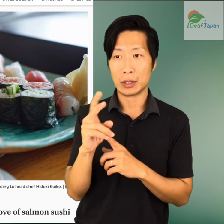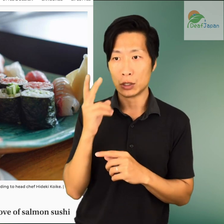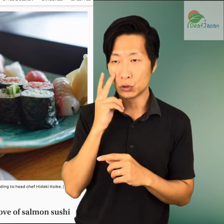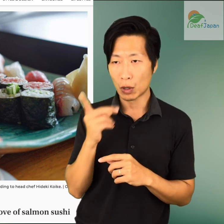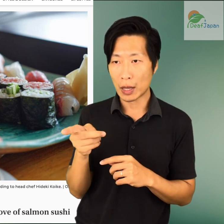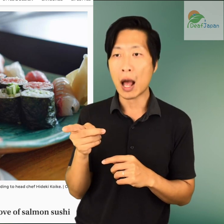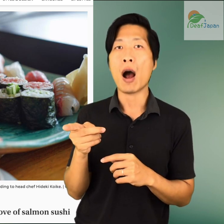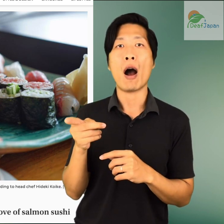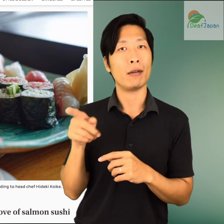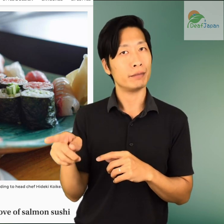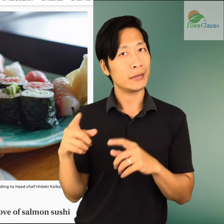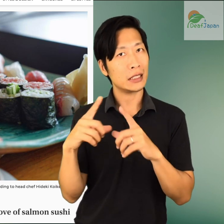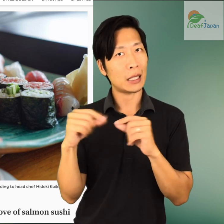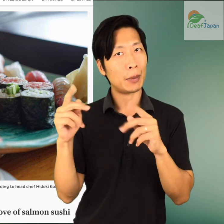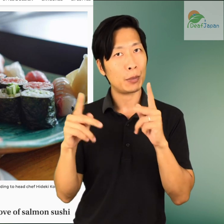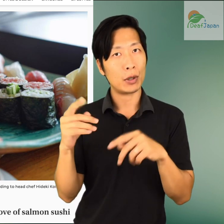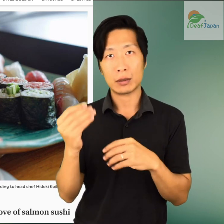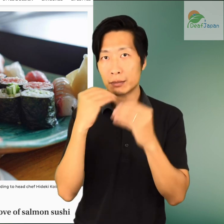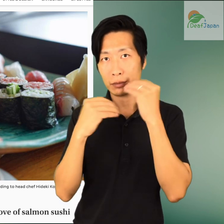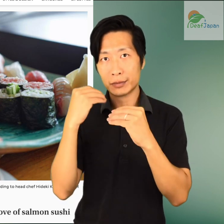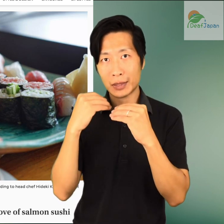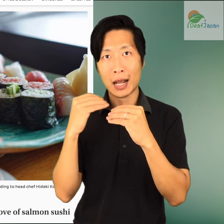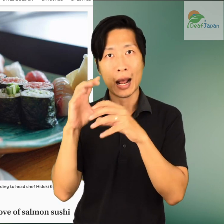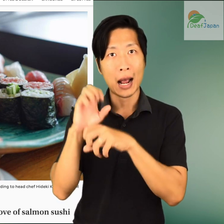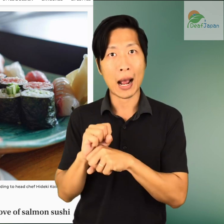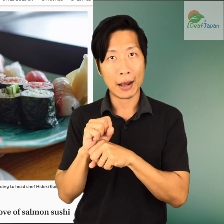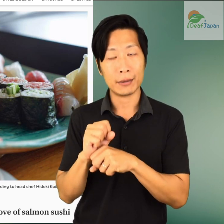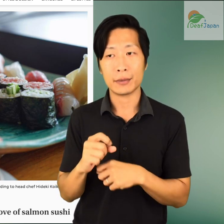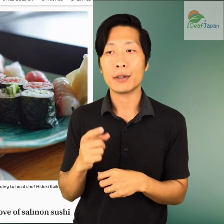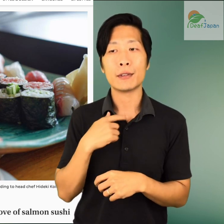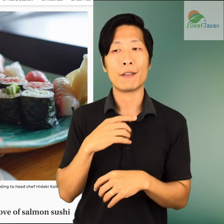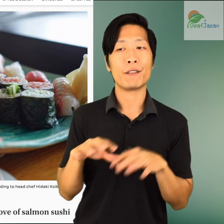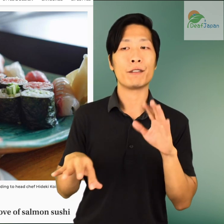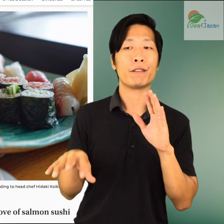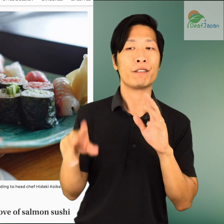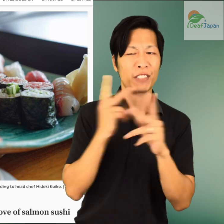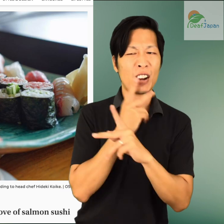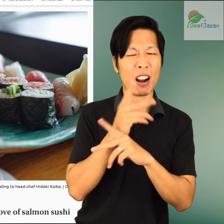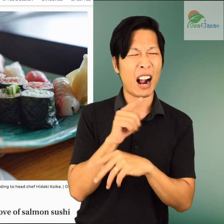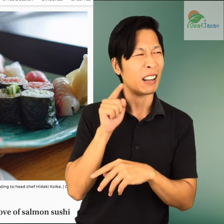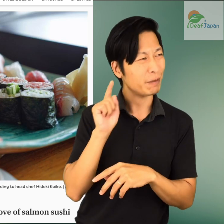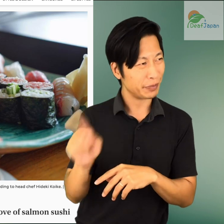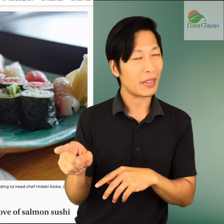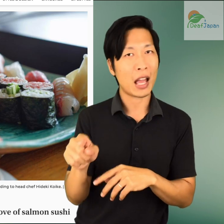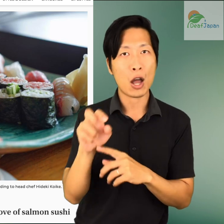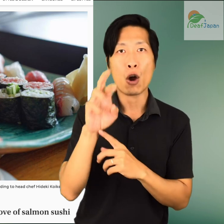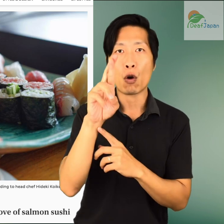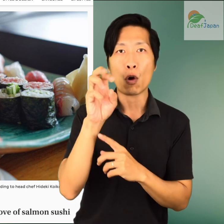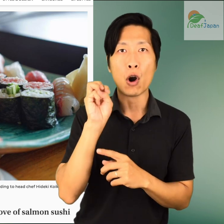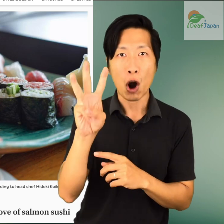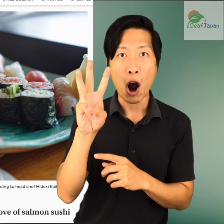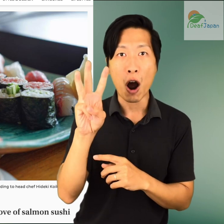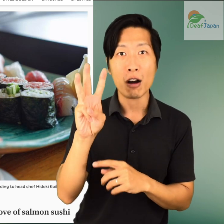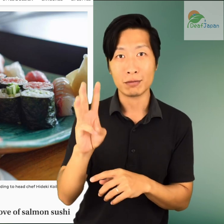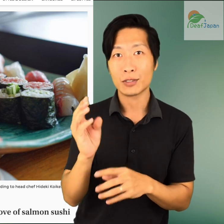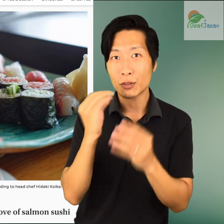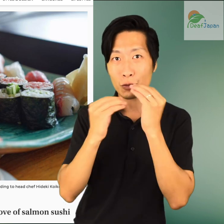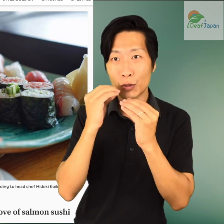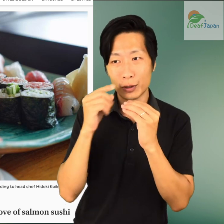habits, and he knew his target market. We had to target the raw consumption market, he